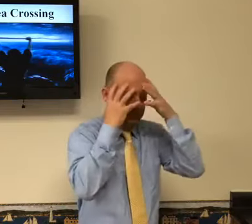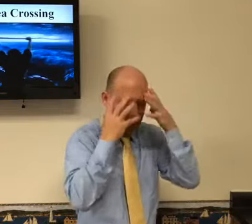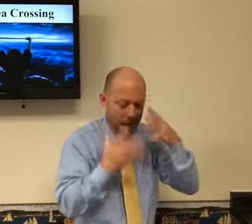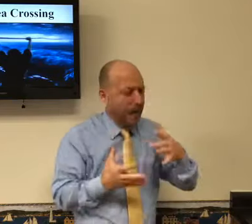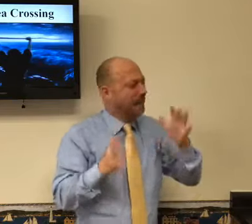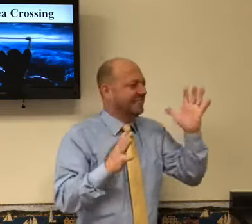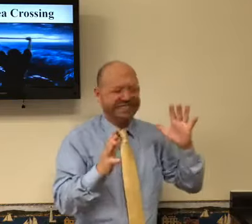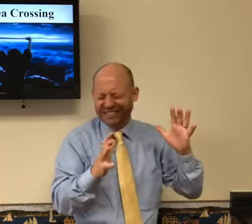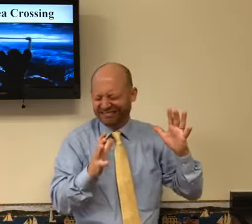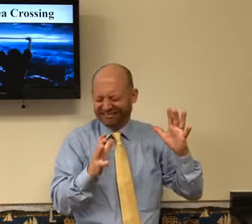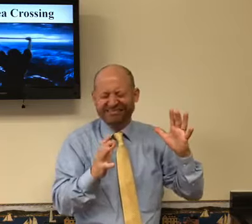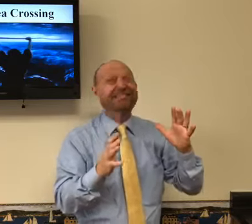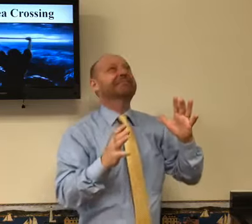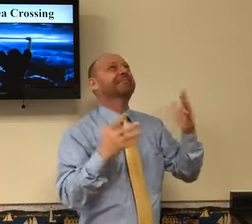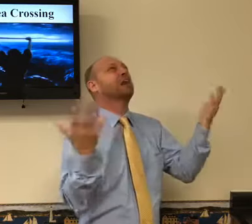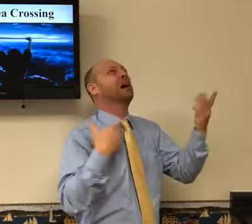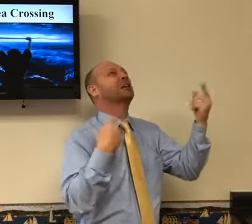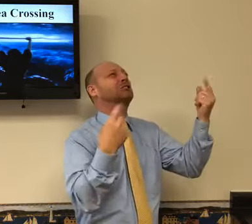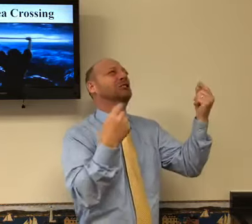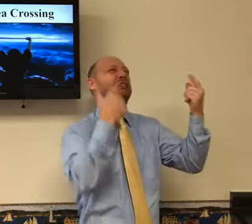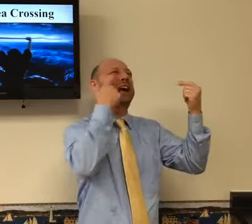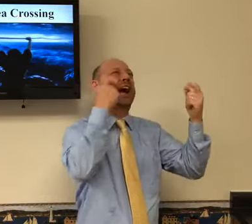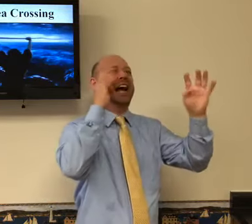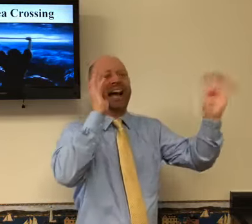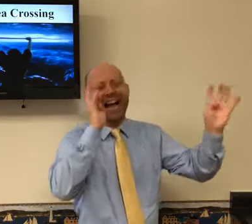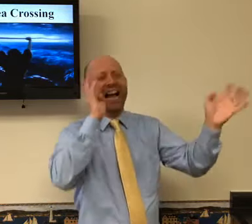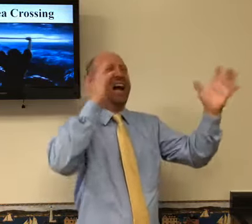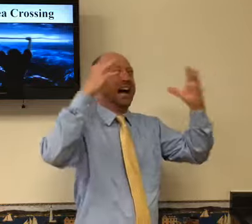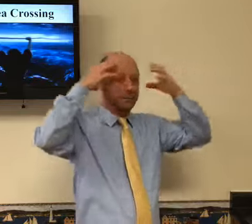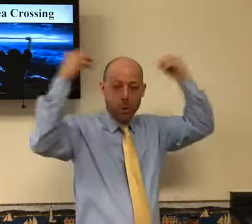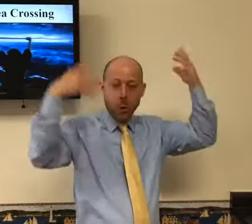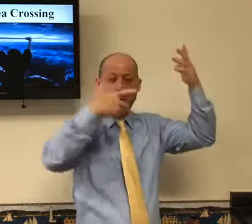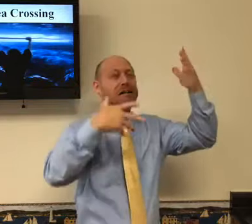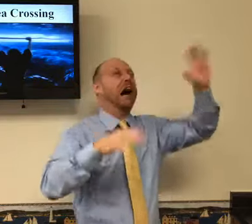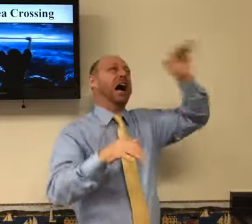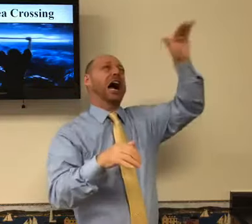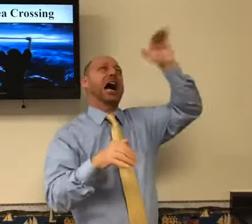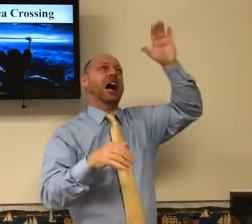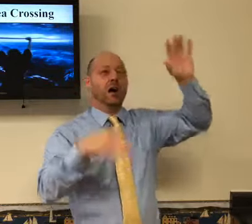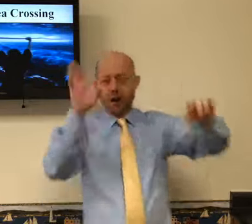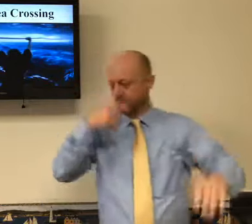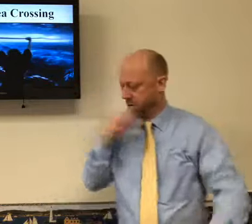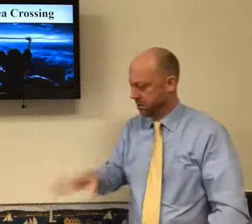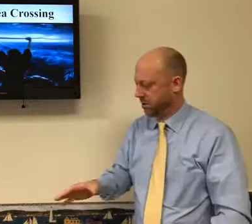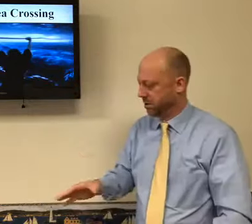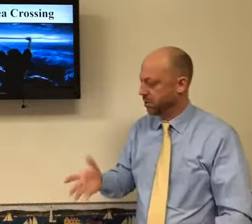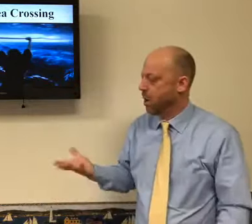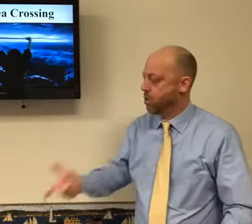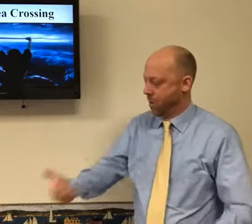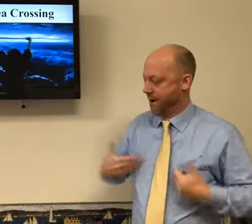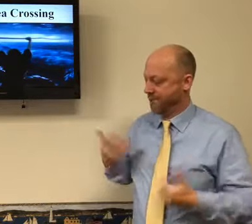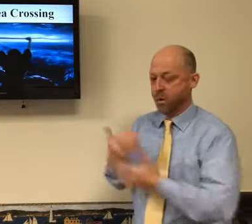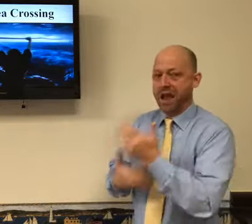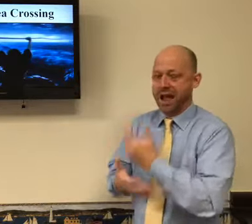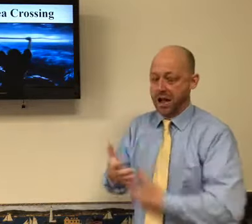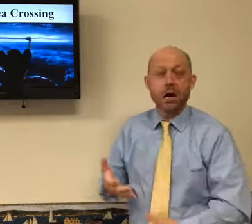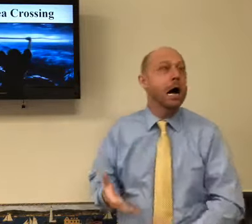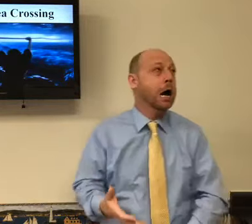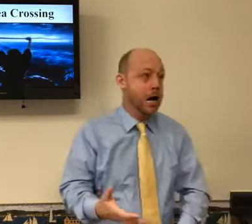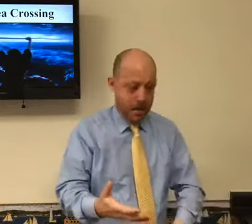the river was in front of them. And Lord, what are we going to do? And they're crying. And Moses, what are we going to do? The river's in front of us. The